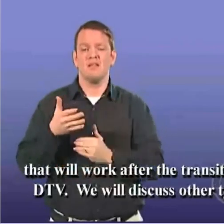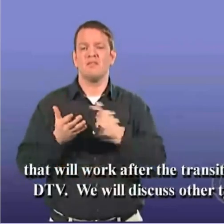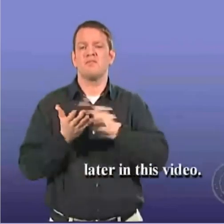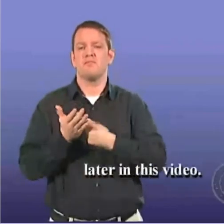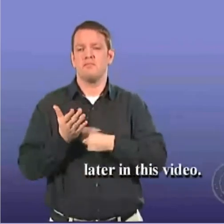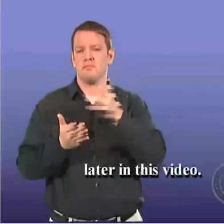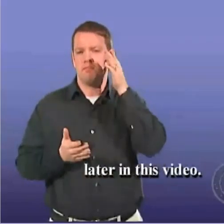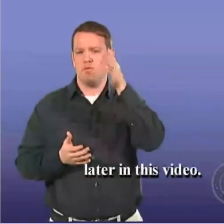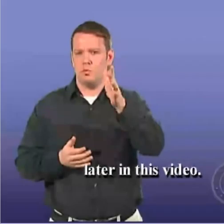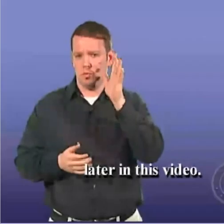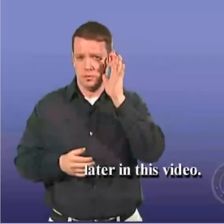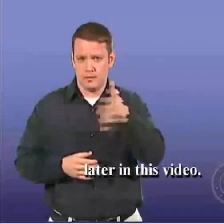later in this video.